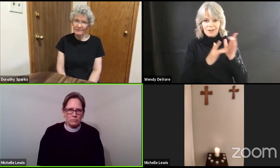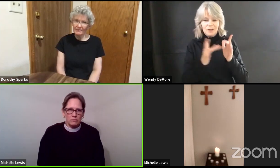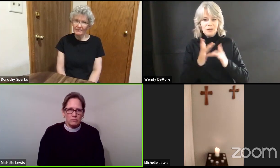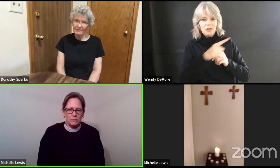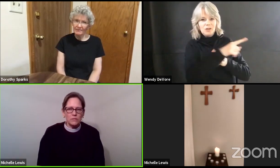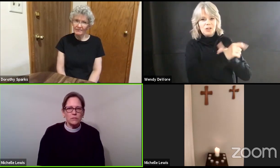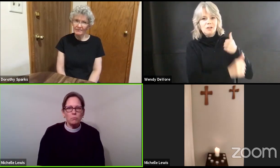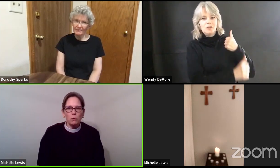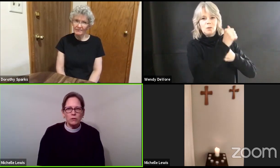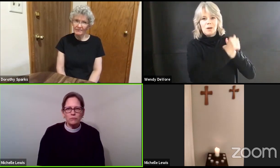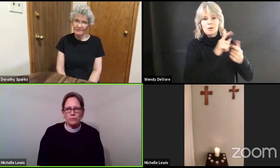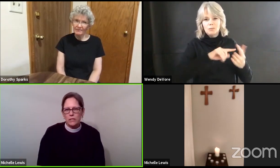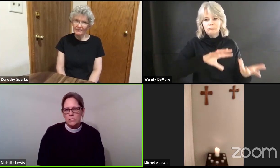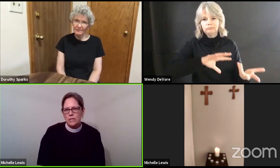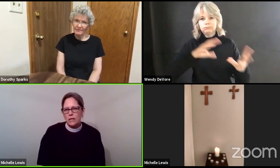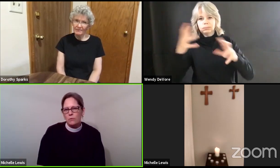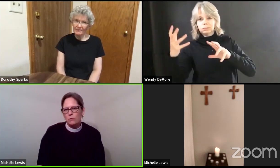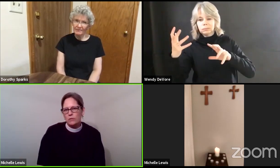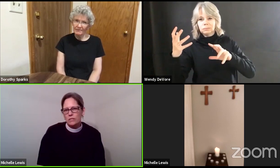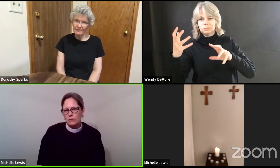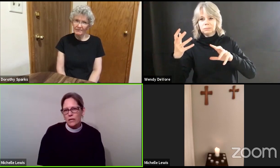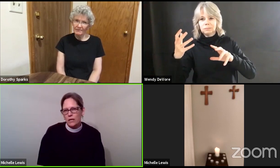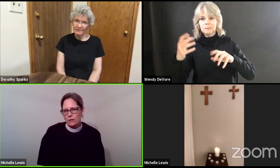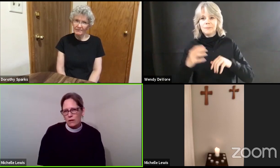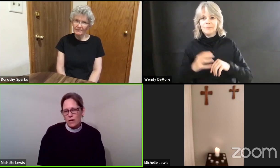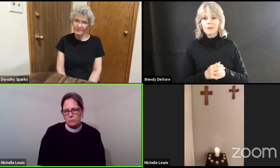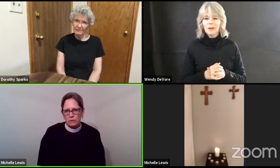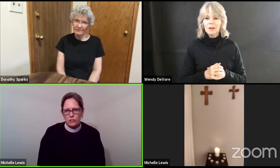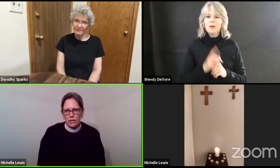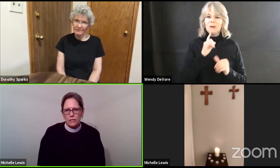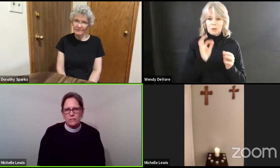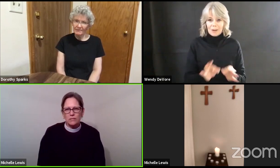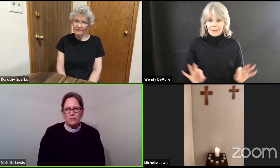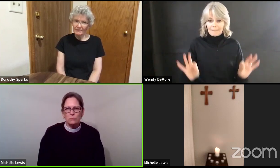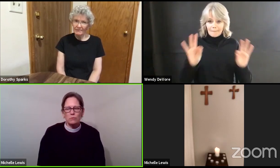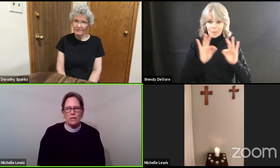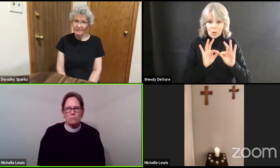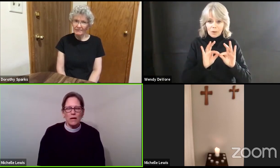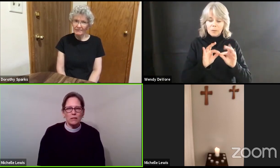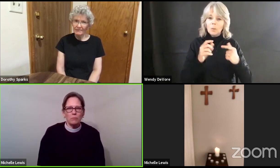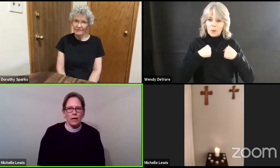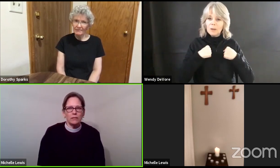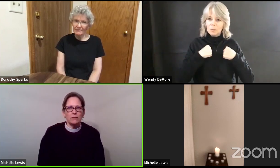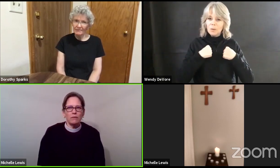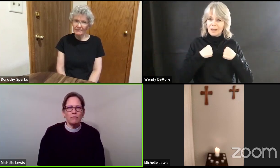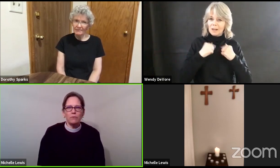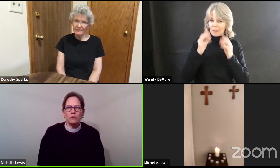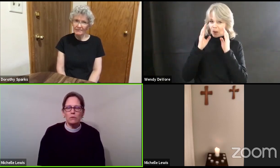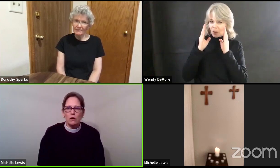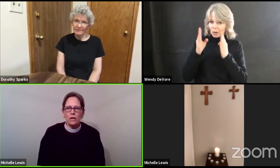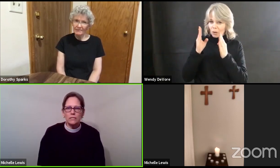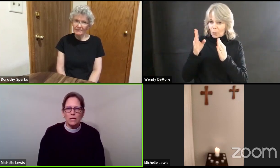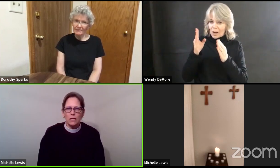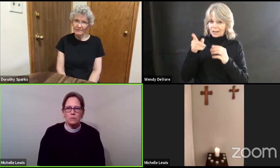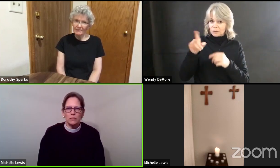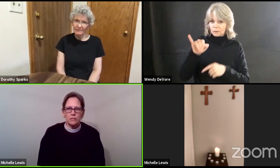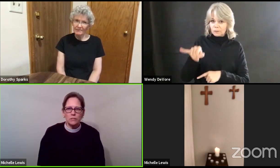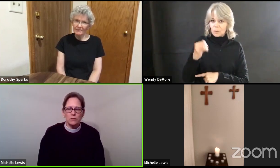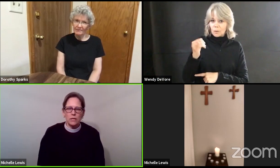people It's important for us to keep that in mind that for a long time in history